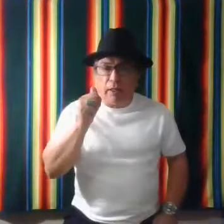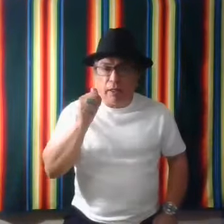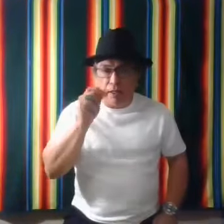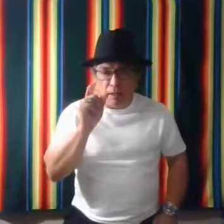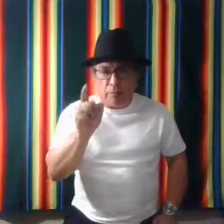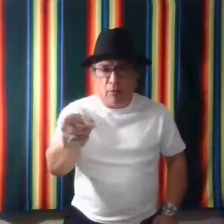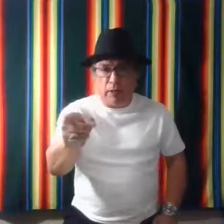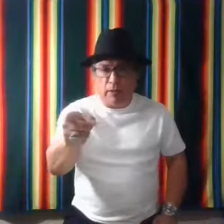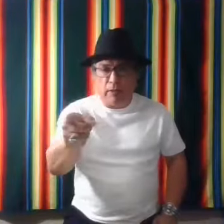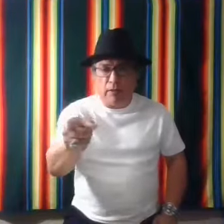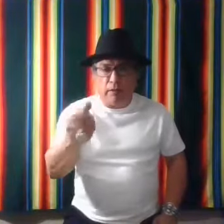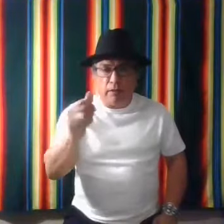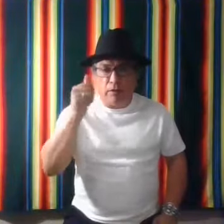And then point. You know,